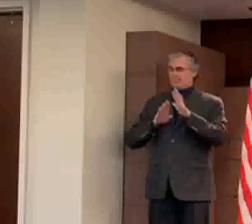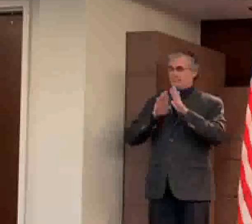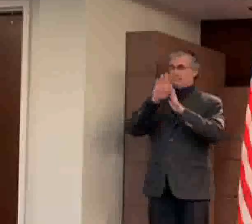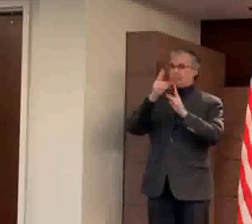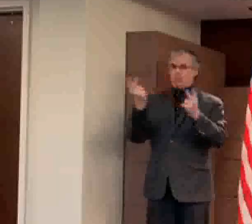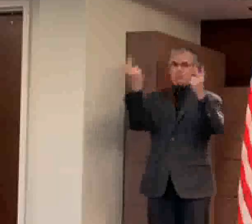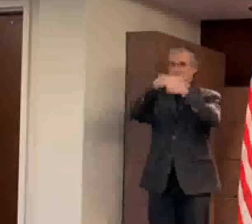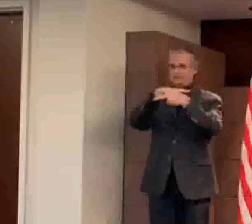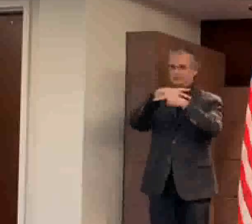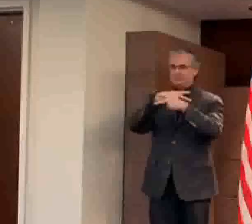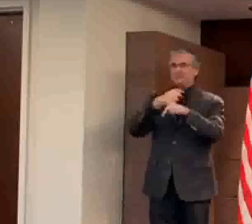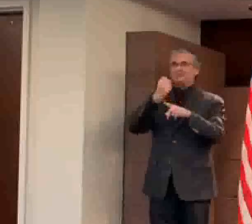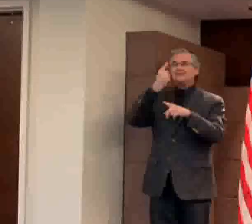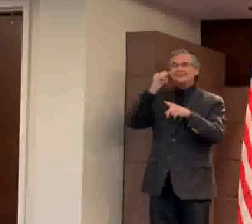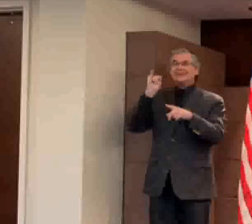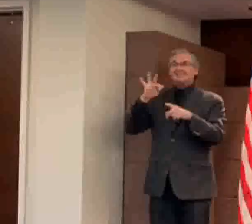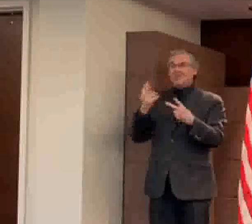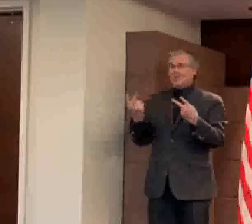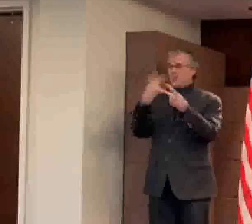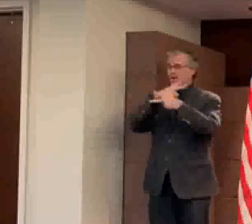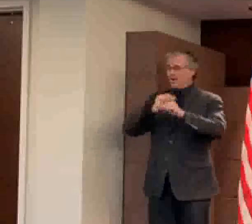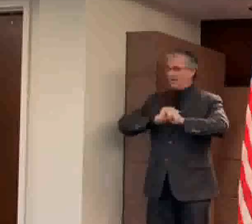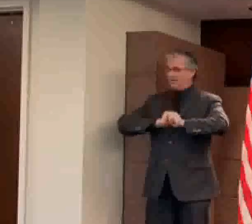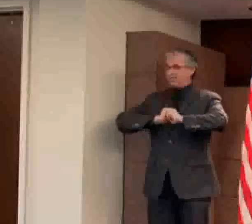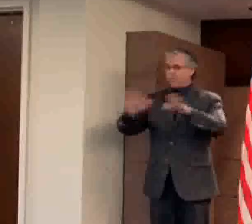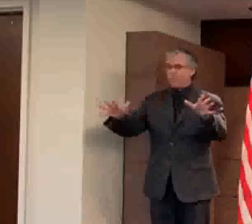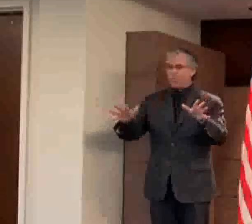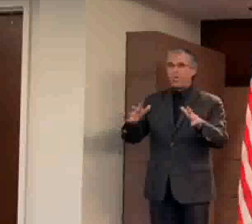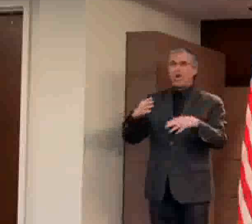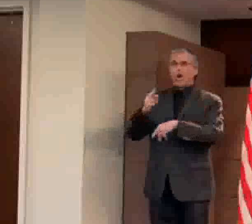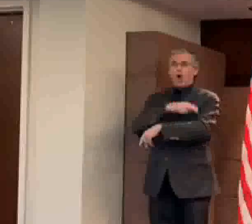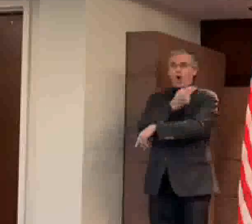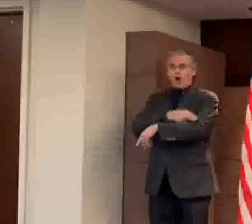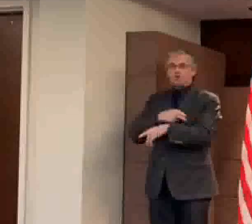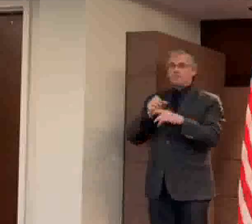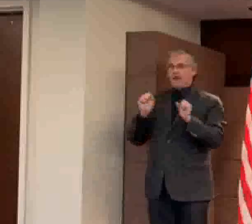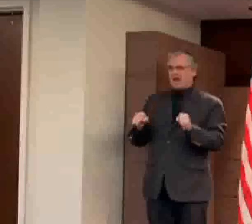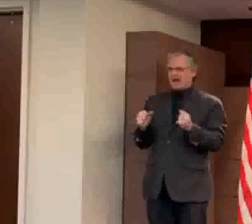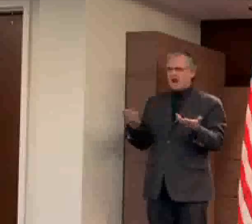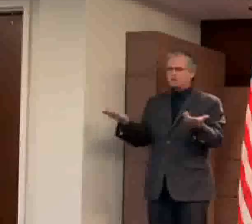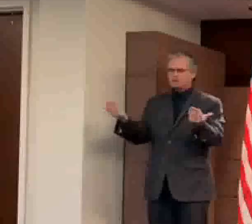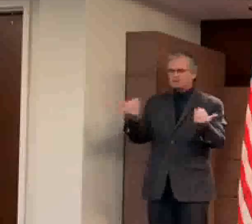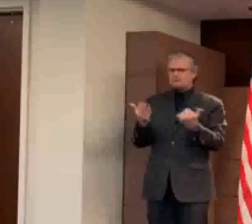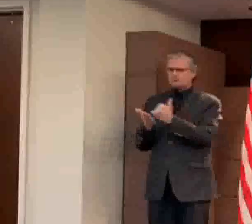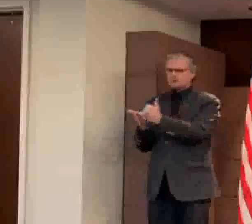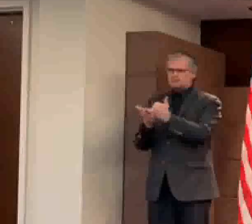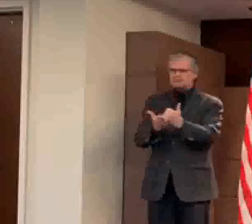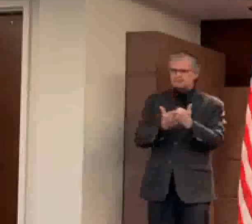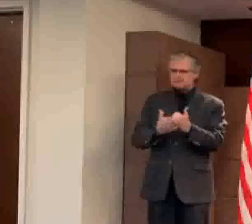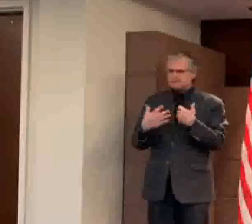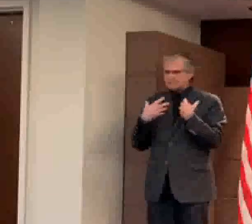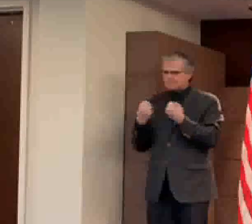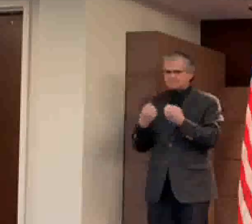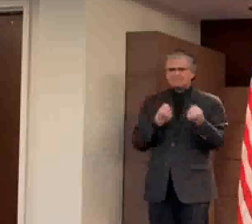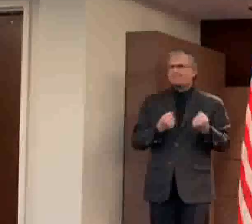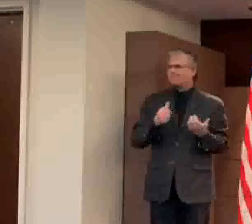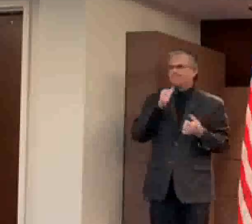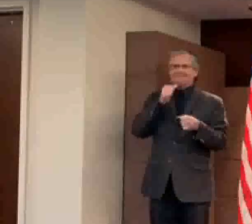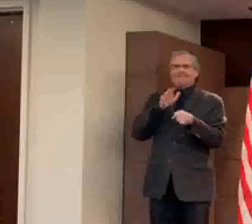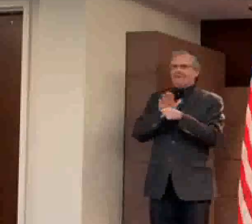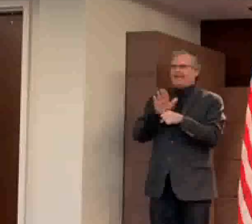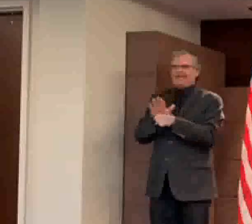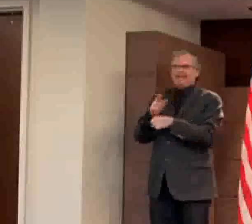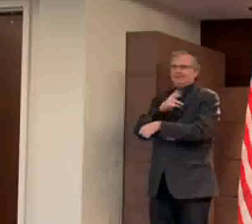be able to handle an excessive increase in patients all at once without rapidly straining resources. And without aggressive